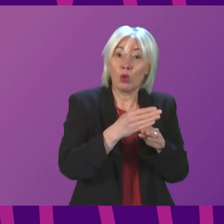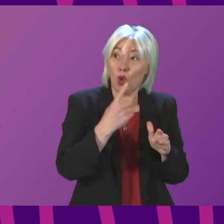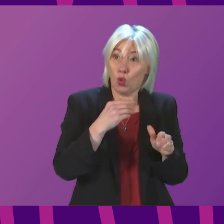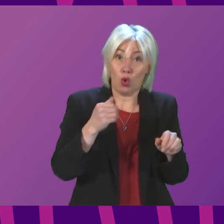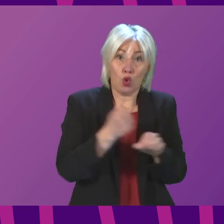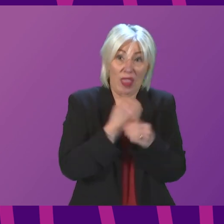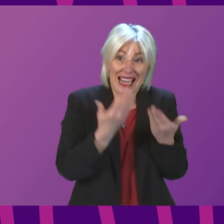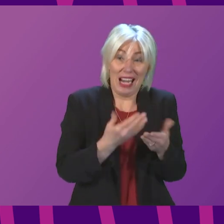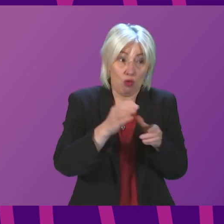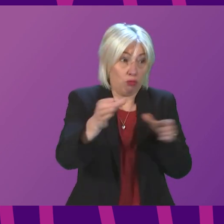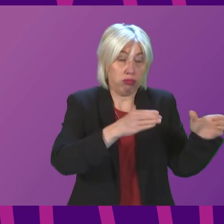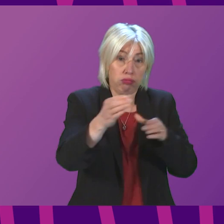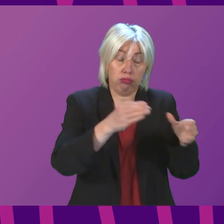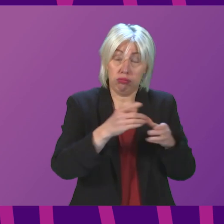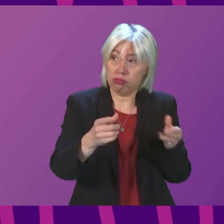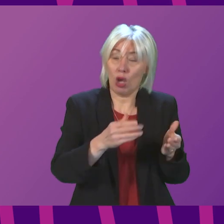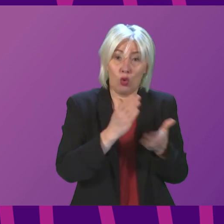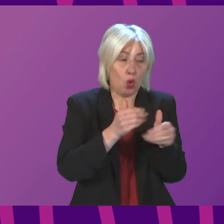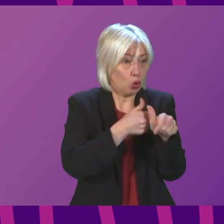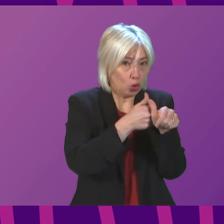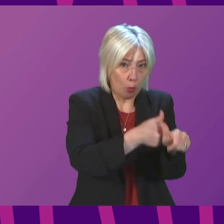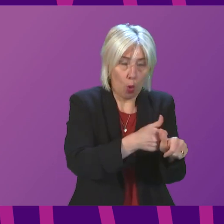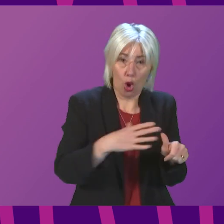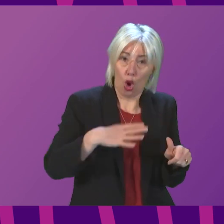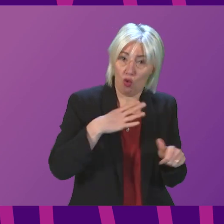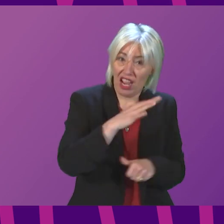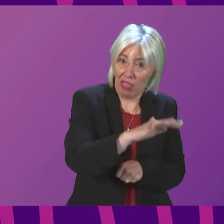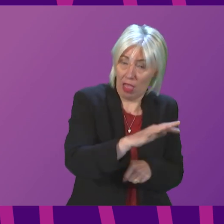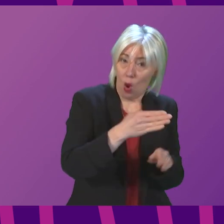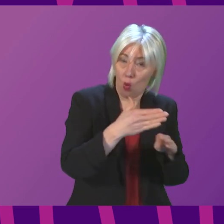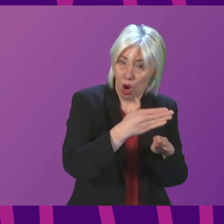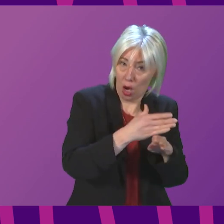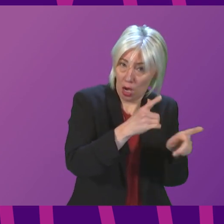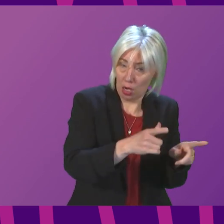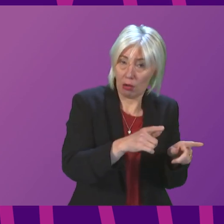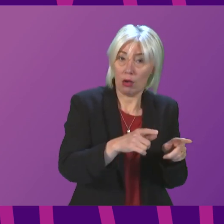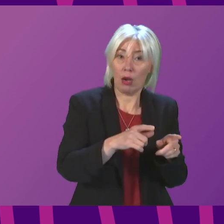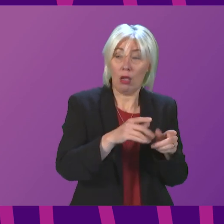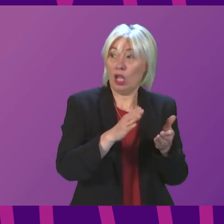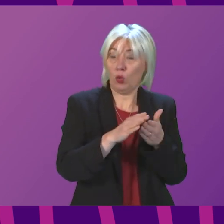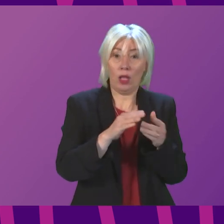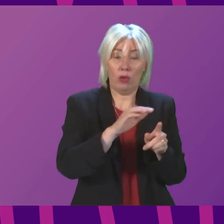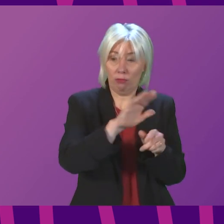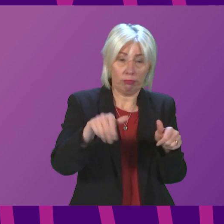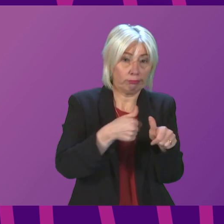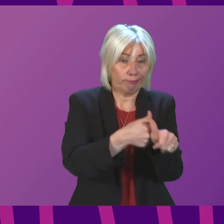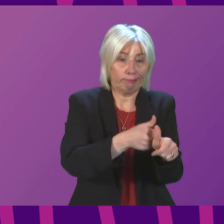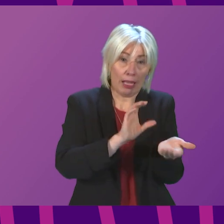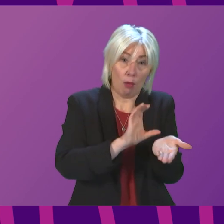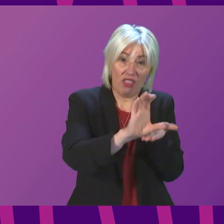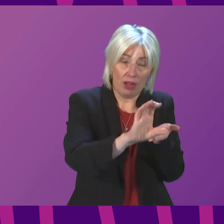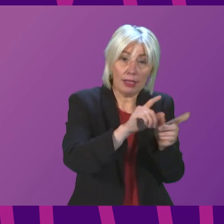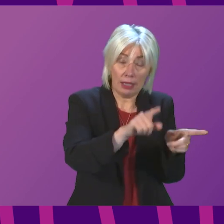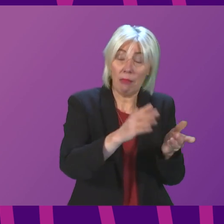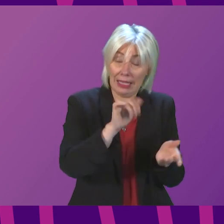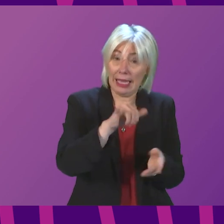those working in the National Health Service, to support those who are already working in the National Health Service, backed of course by record funding. So yes, of course,